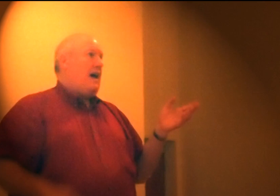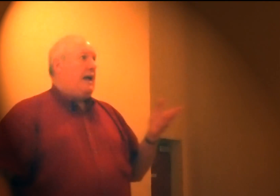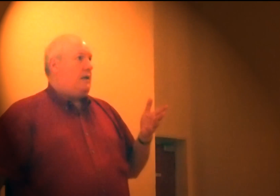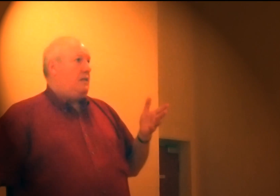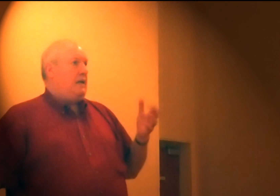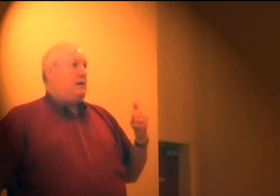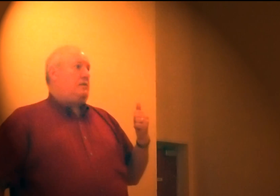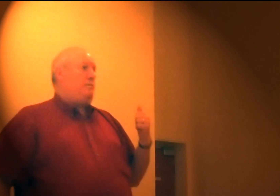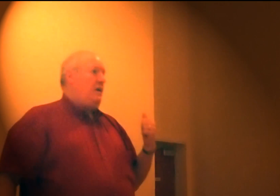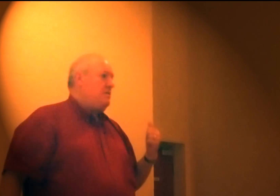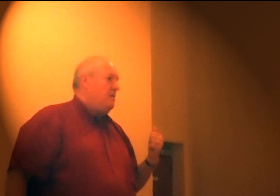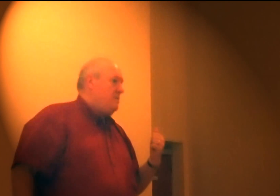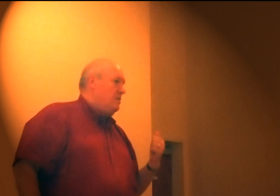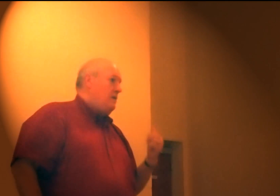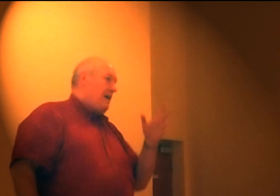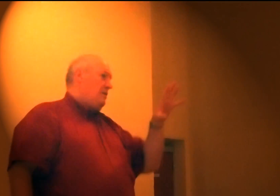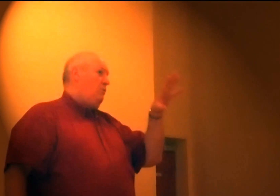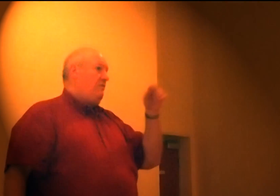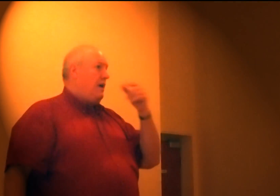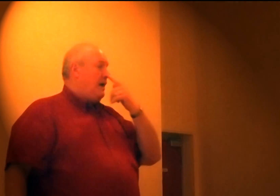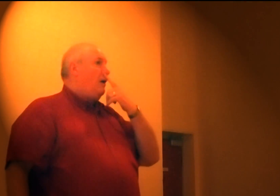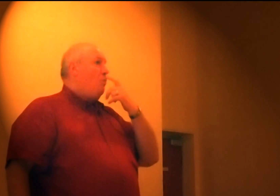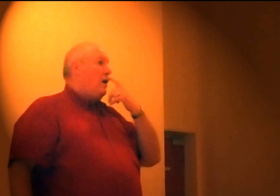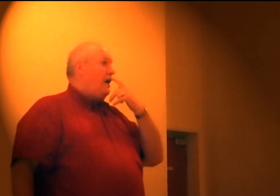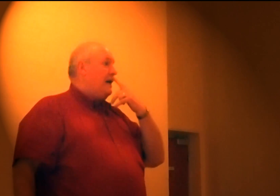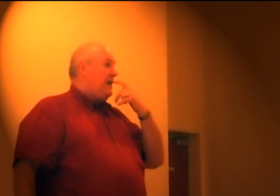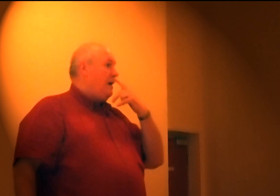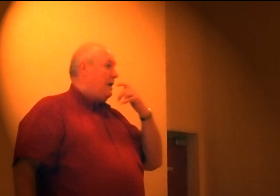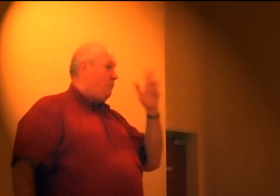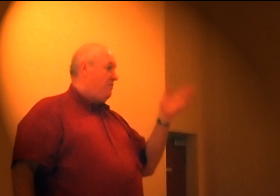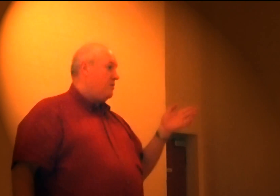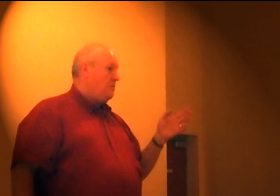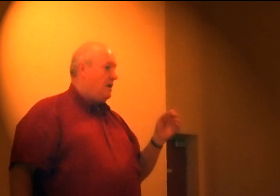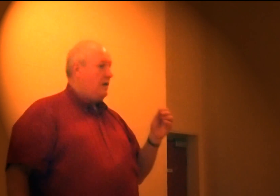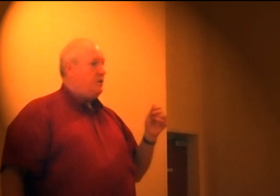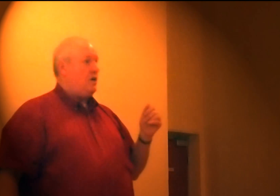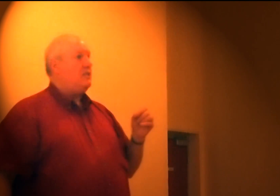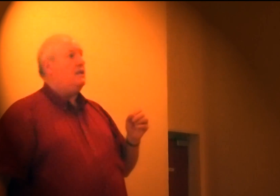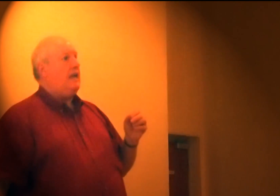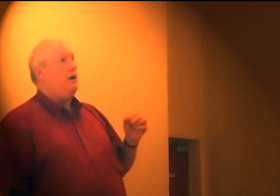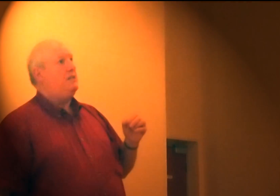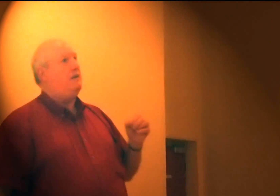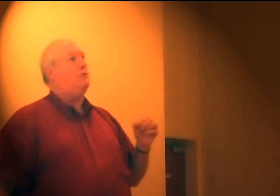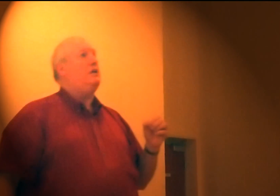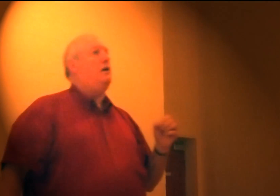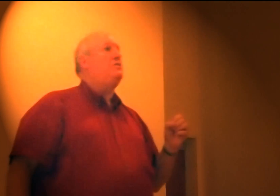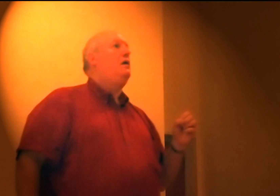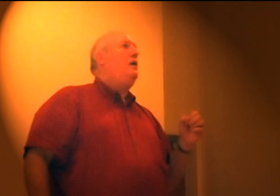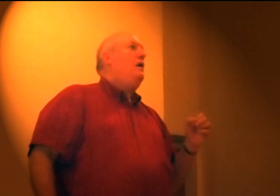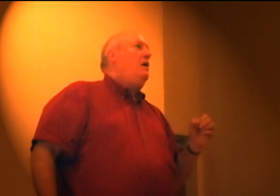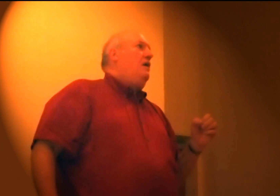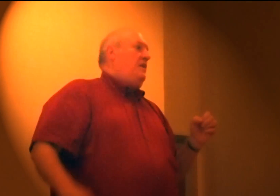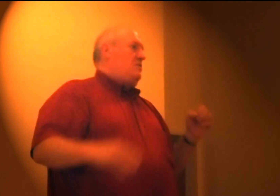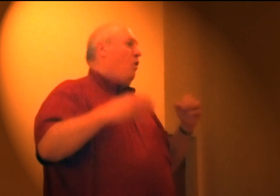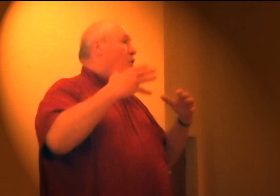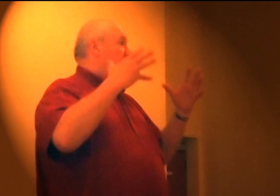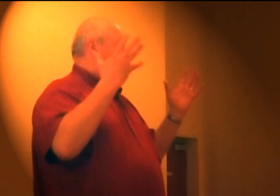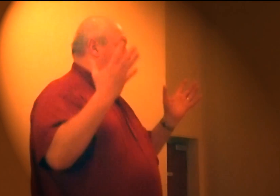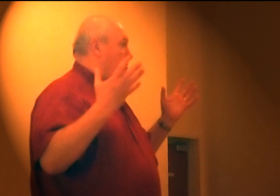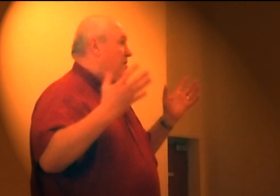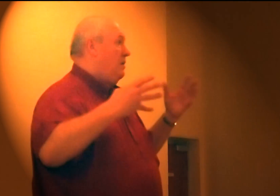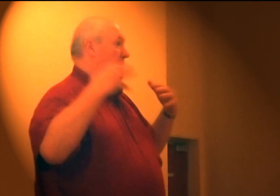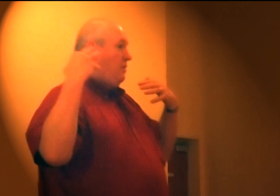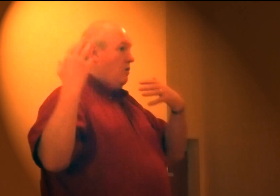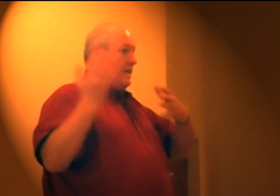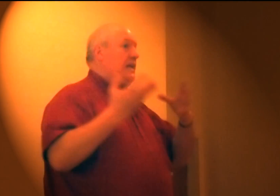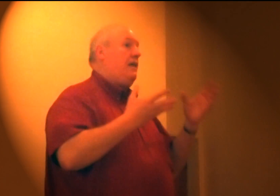we've got some instances actually we've done it here in wyandotte county we've also done it in johnson county several times these old